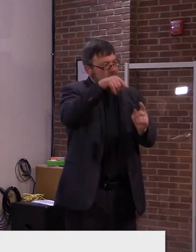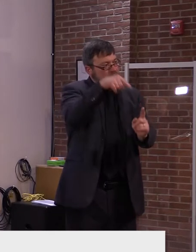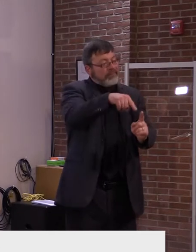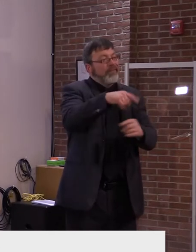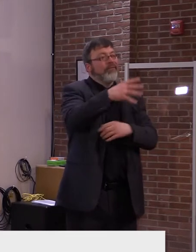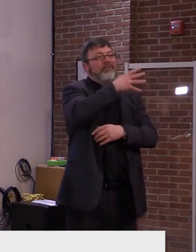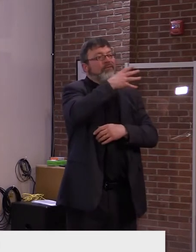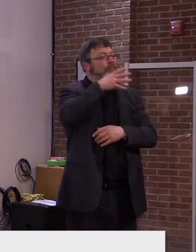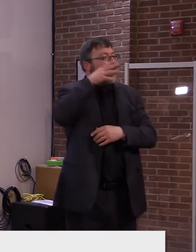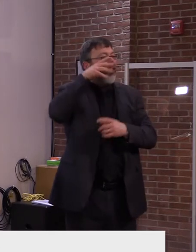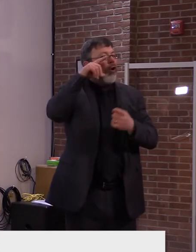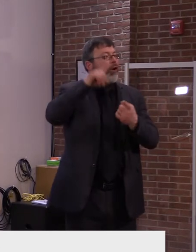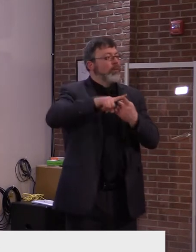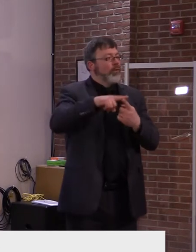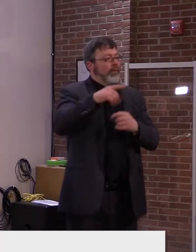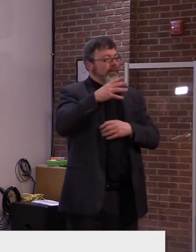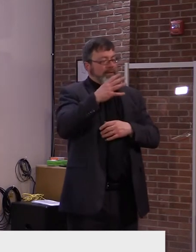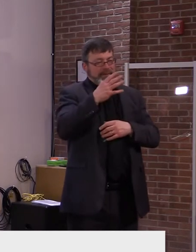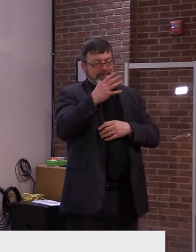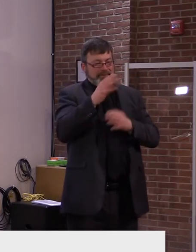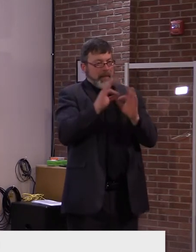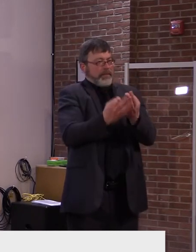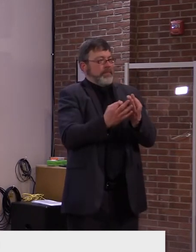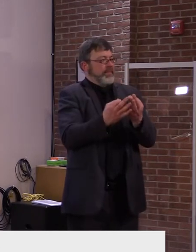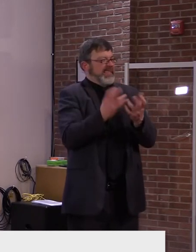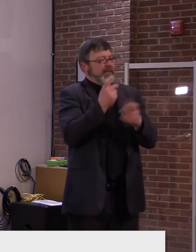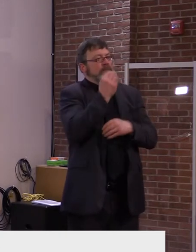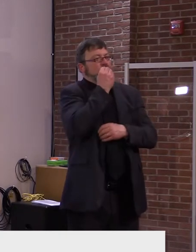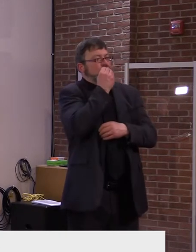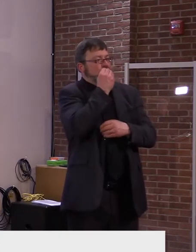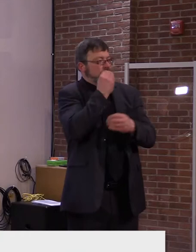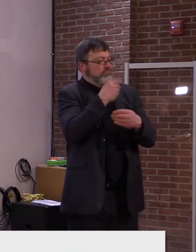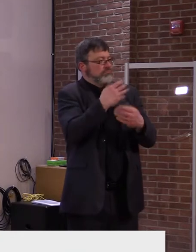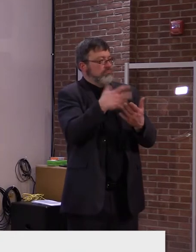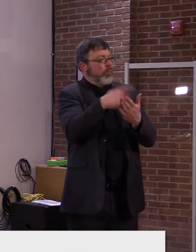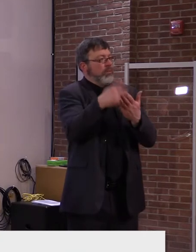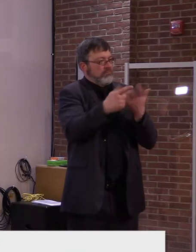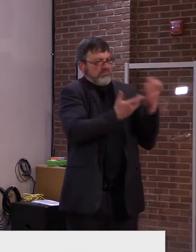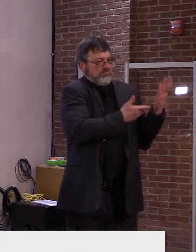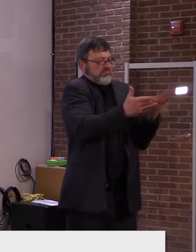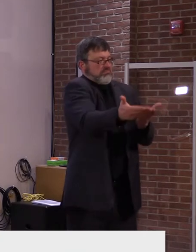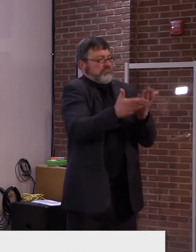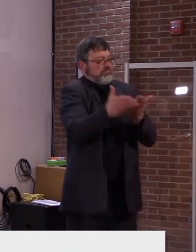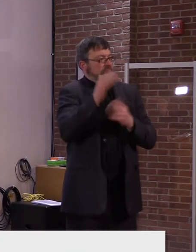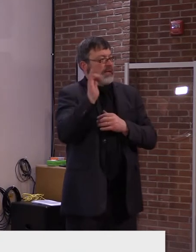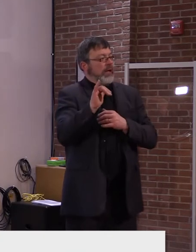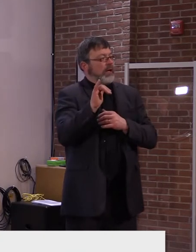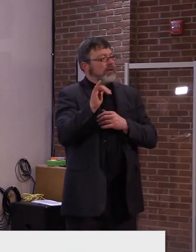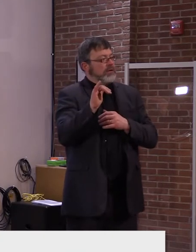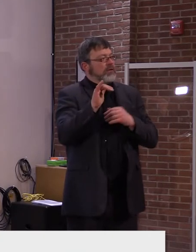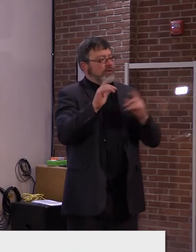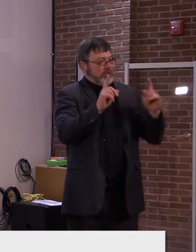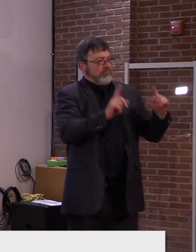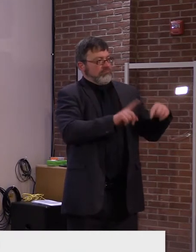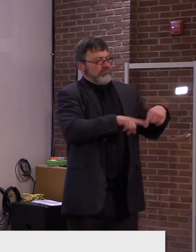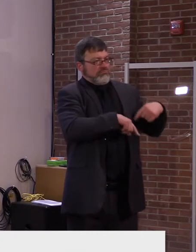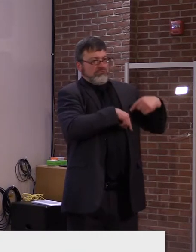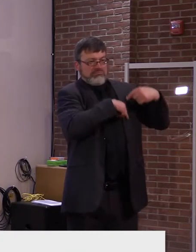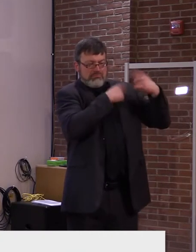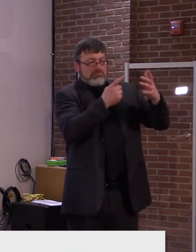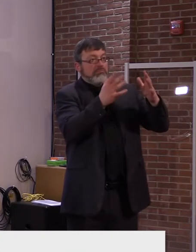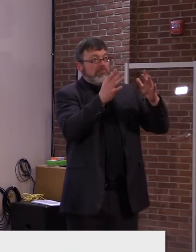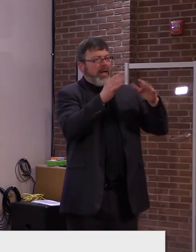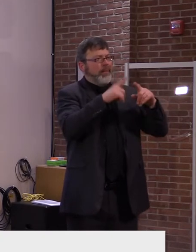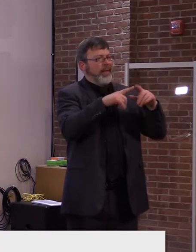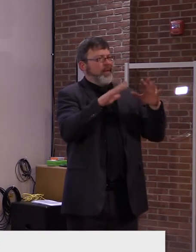program has had significant challenges with the food box distribution program. The governor has instructed